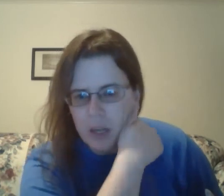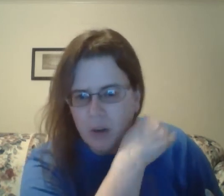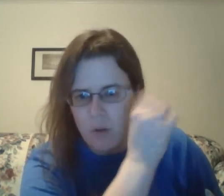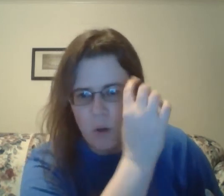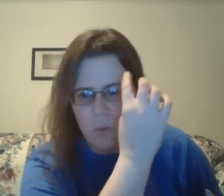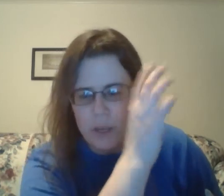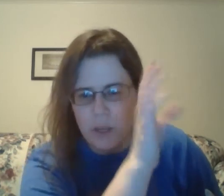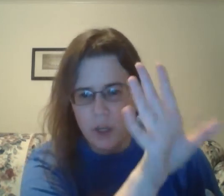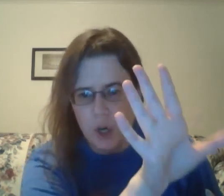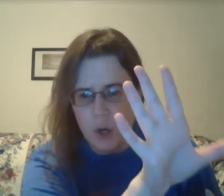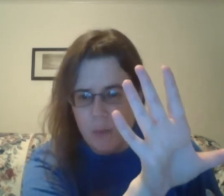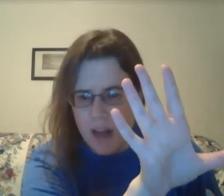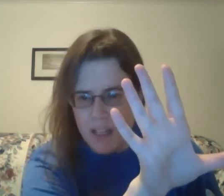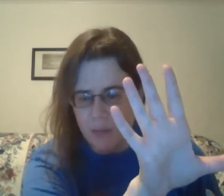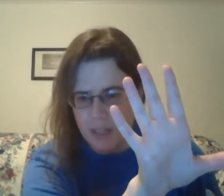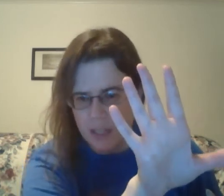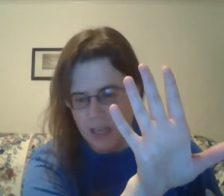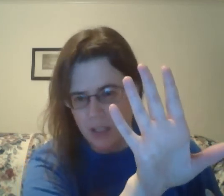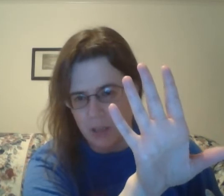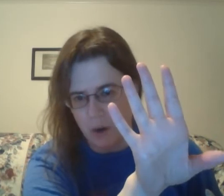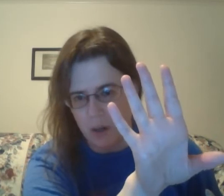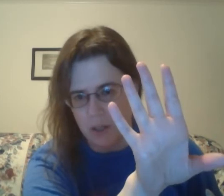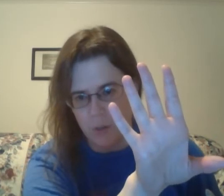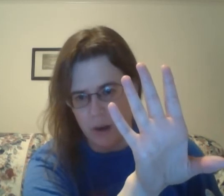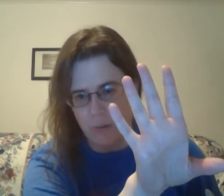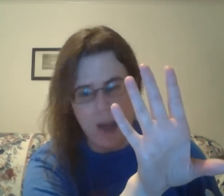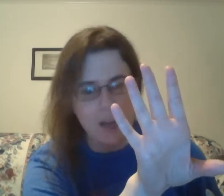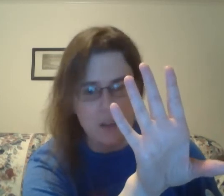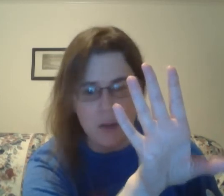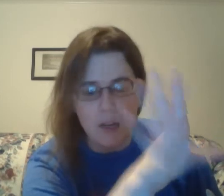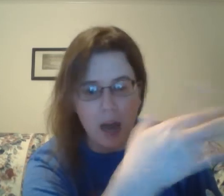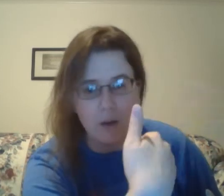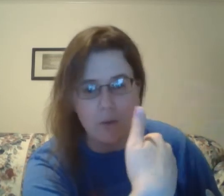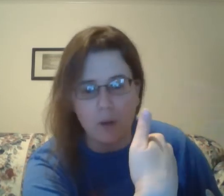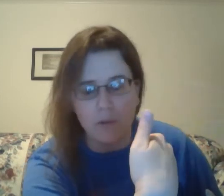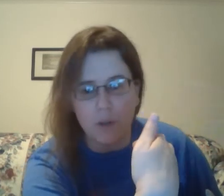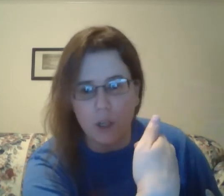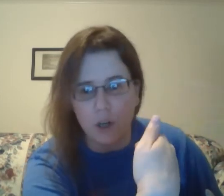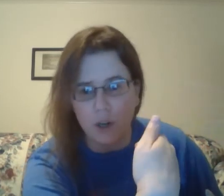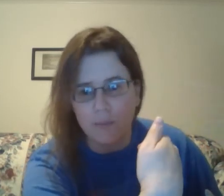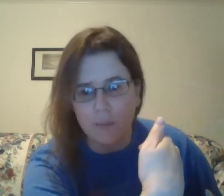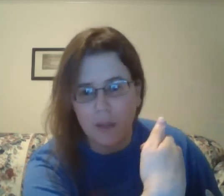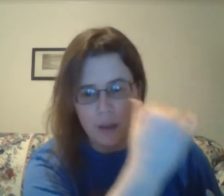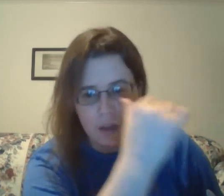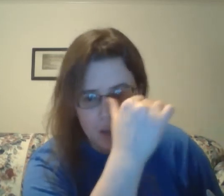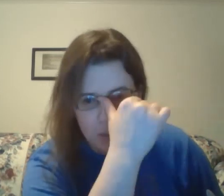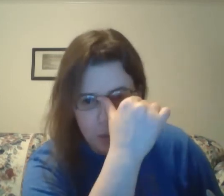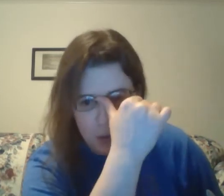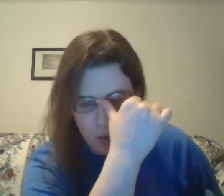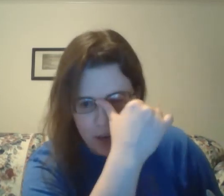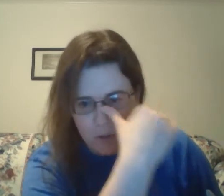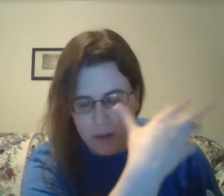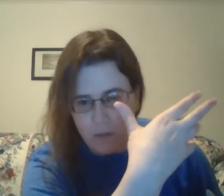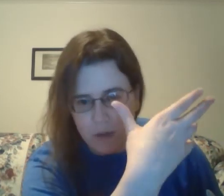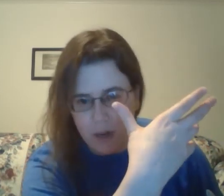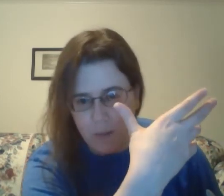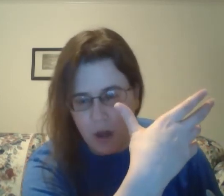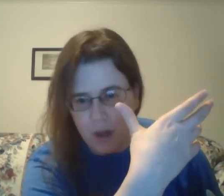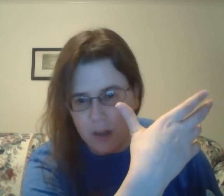to get on a roll. We could possibly get DeMarcus Ware back this week. I don't know for sure. I've been trying to read up on